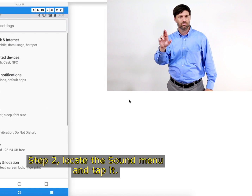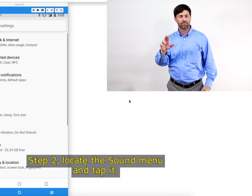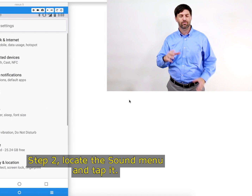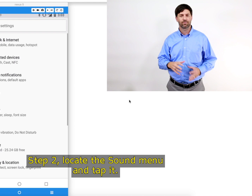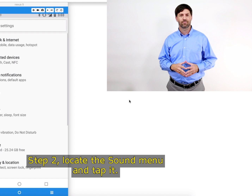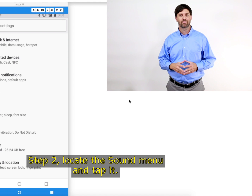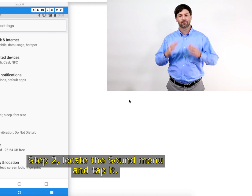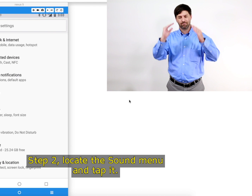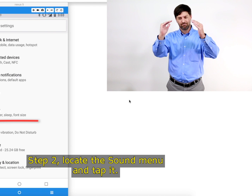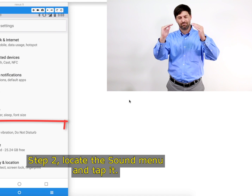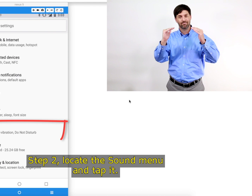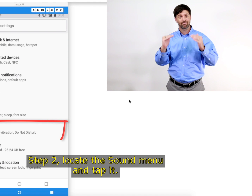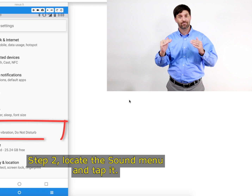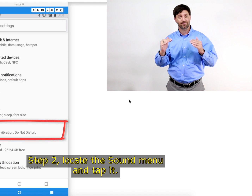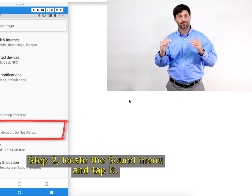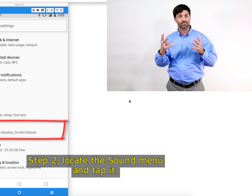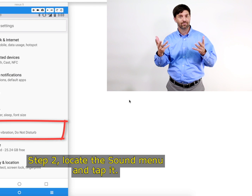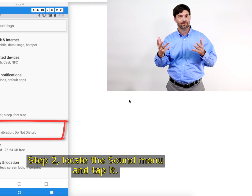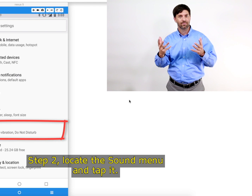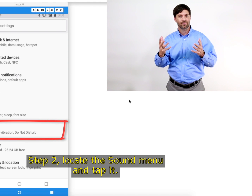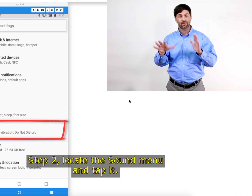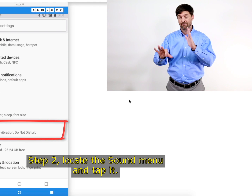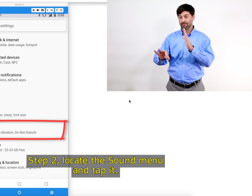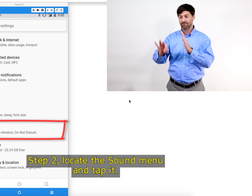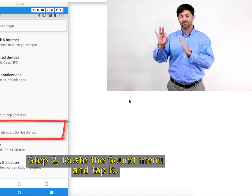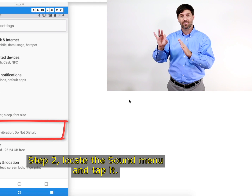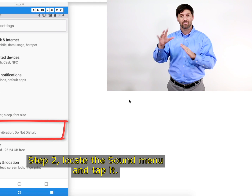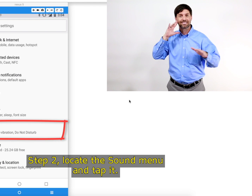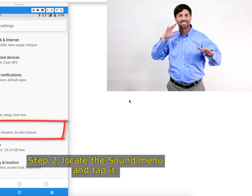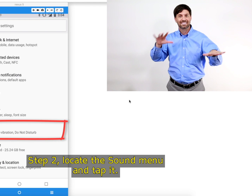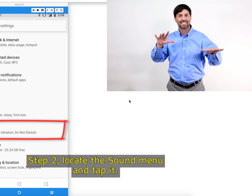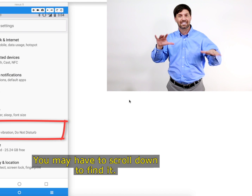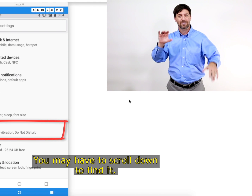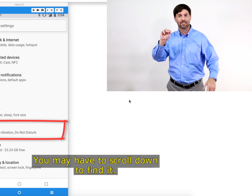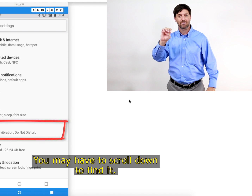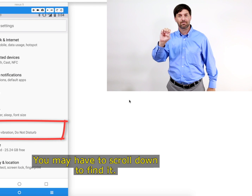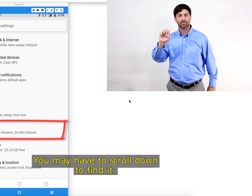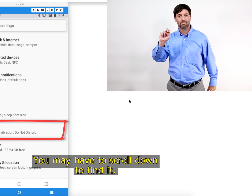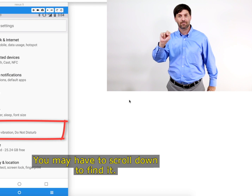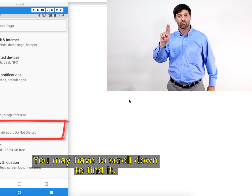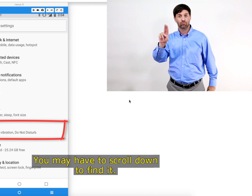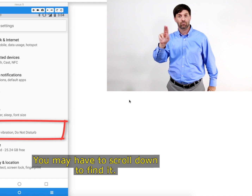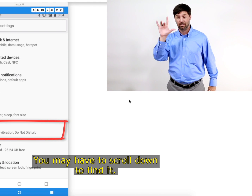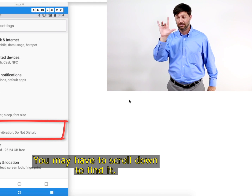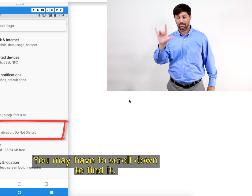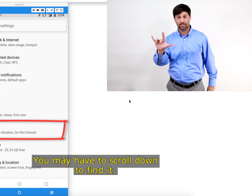Step 2. Locate the sound menu and tap it. You may have to scroll down to find it.